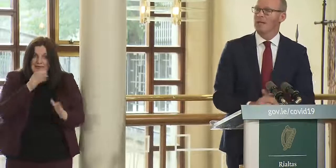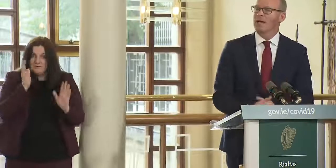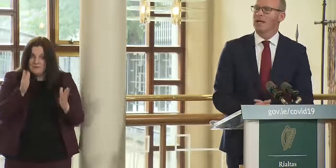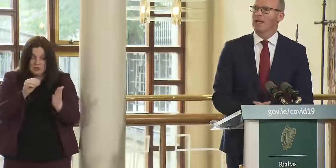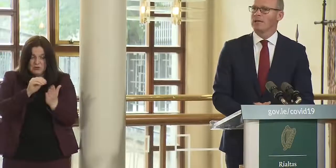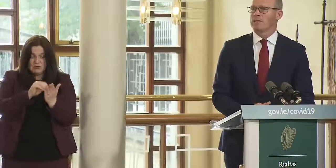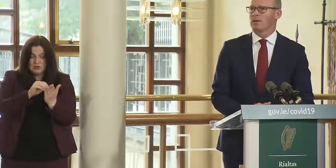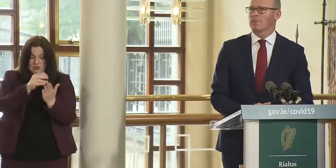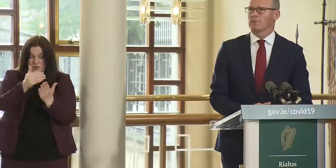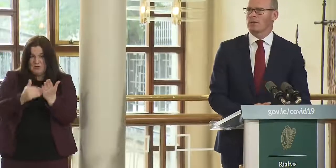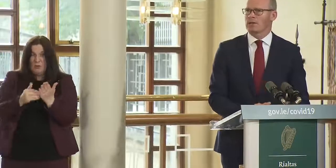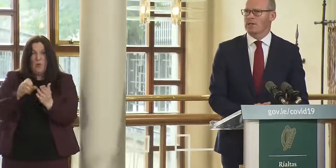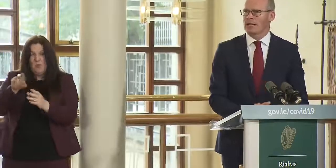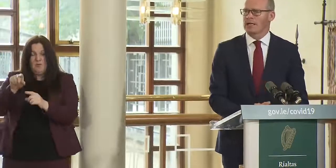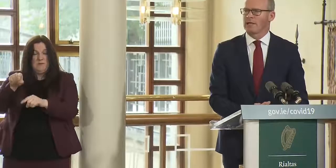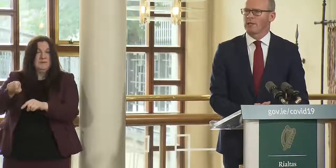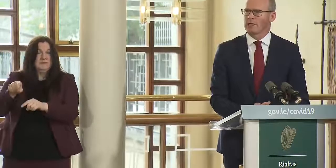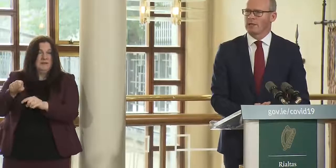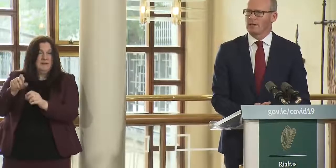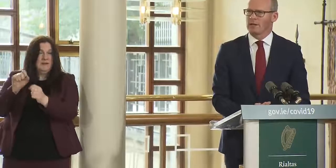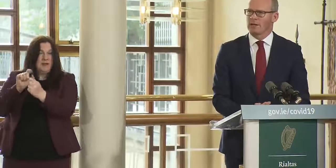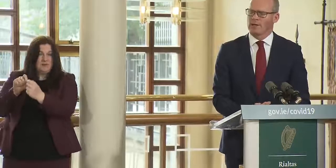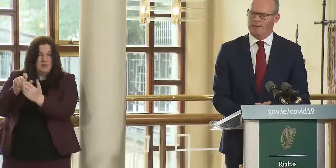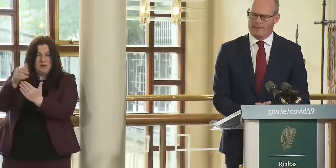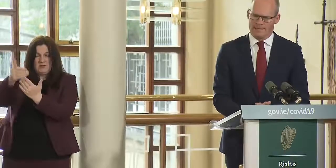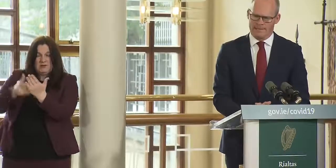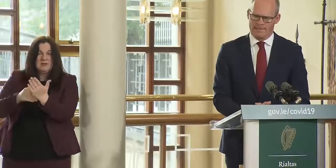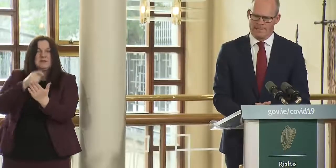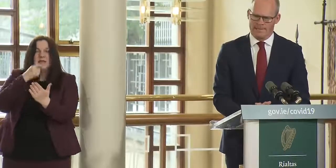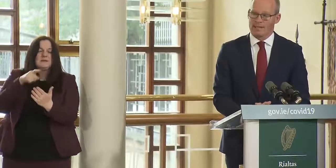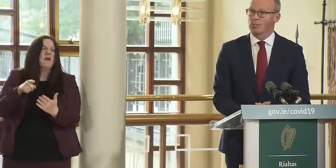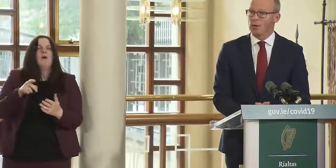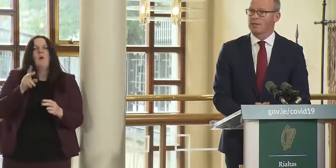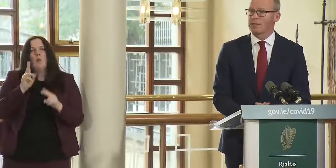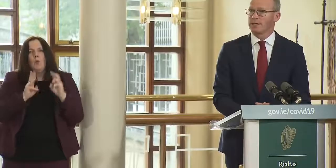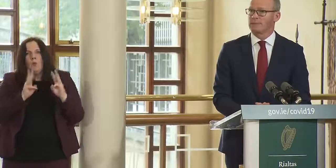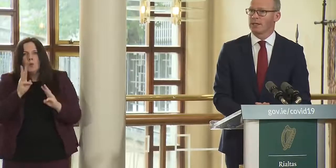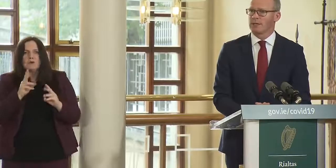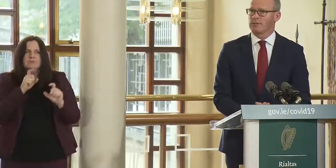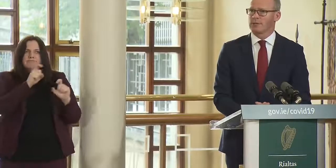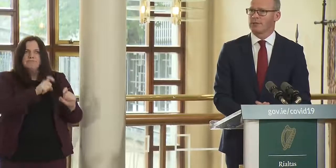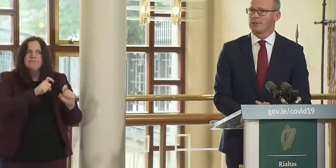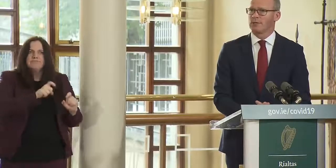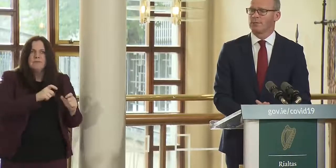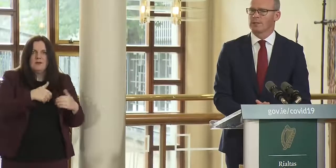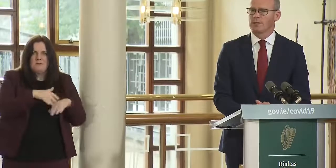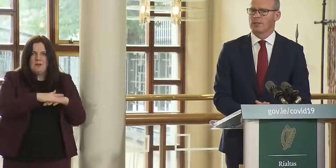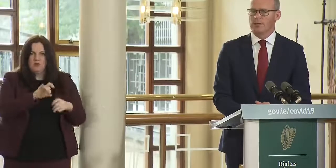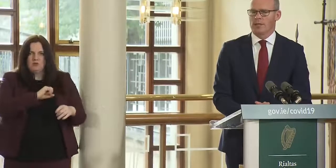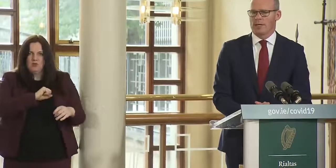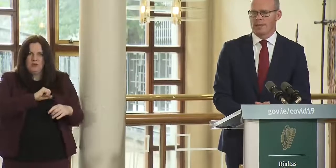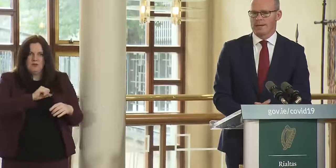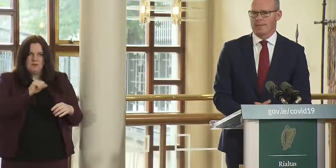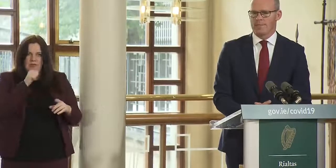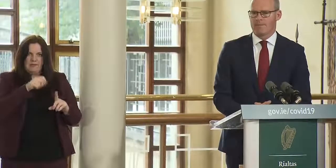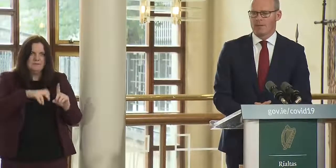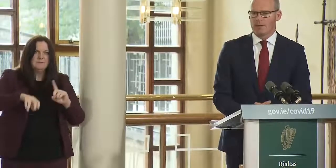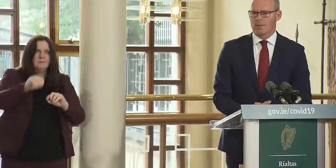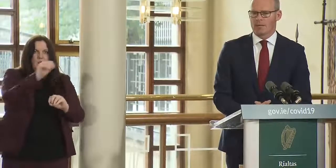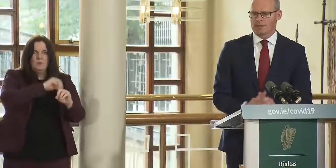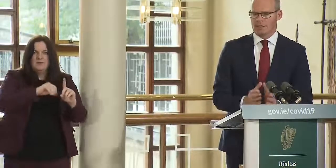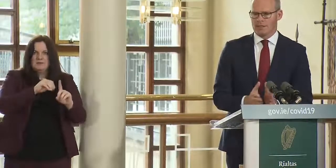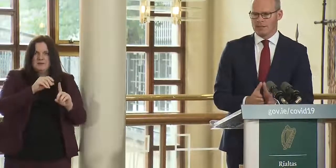would be uh in terms of where they're staying where they're um self quarantining and restricting their movement um